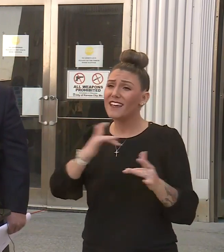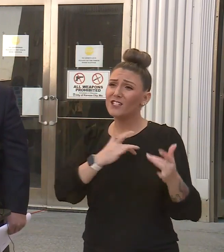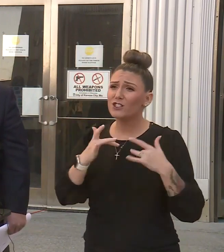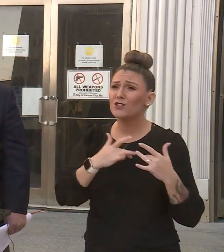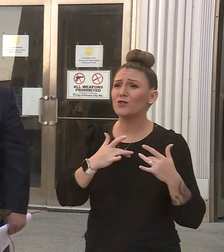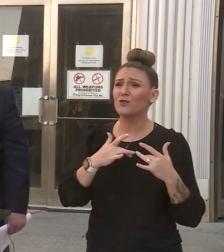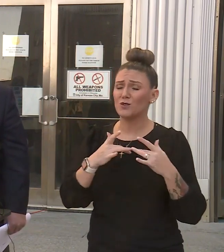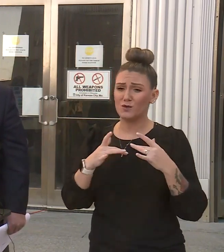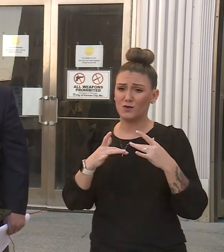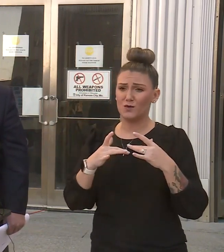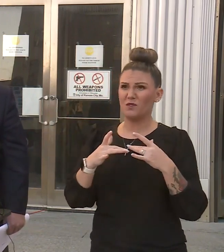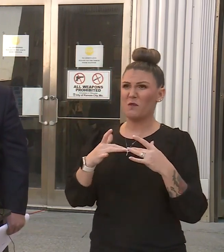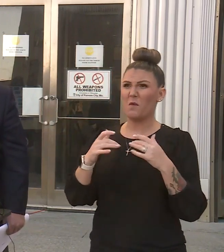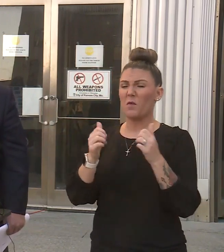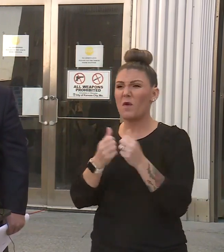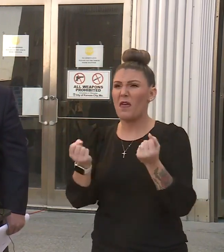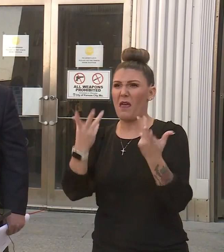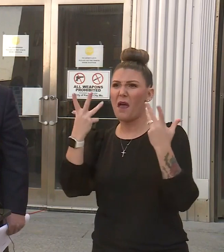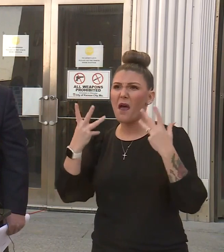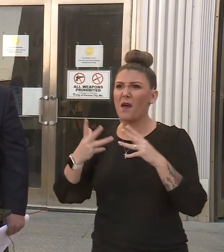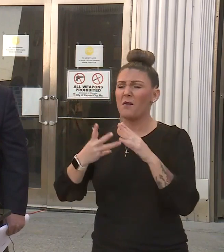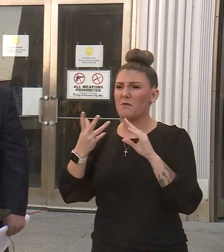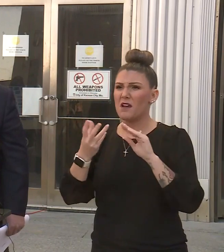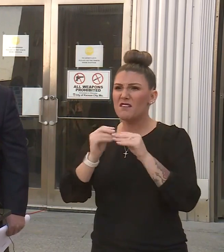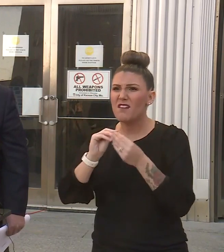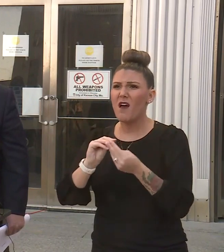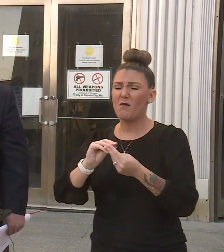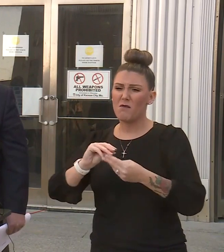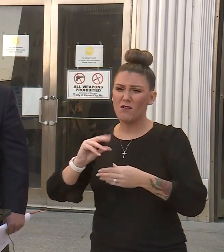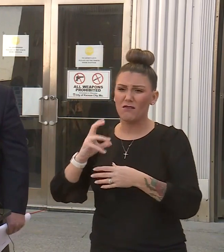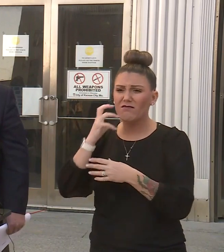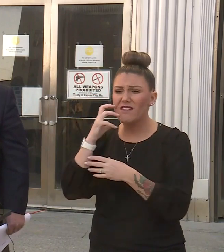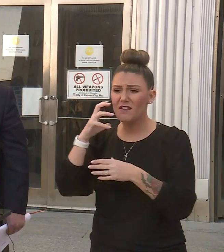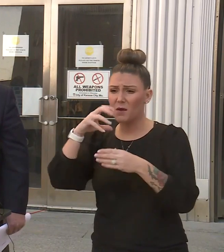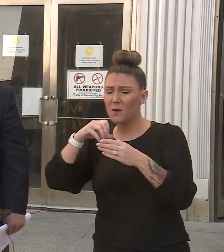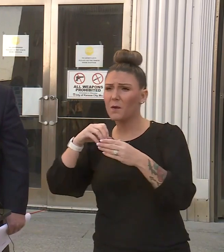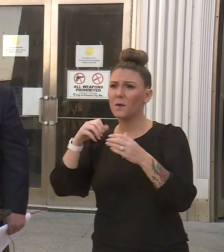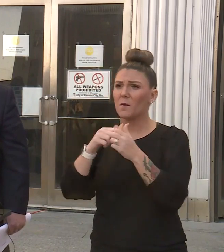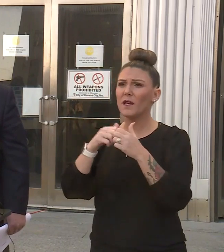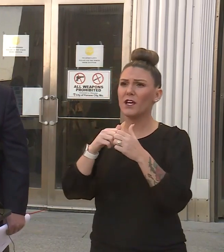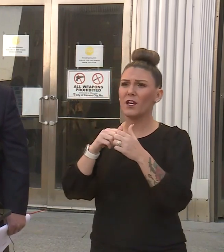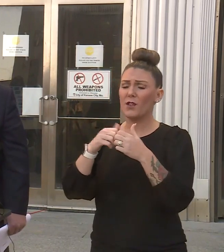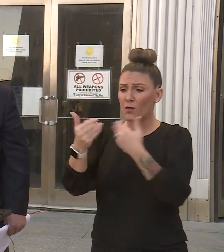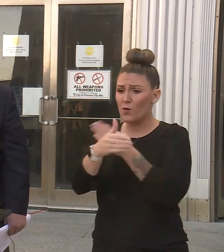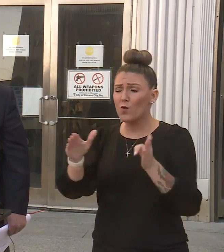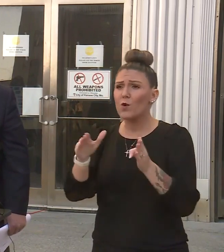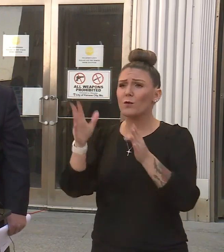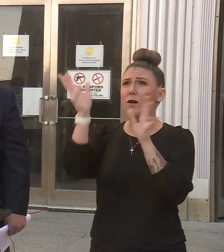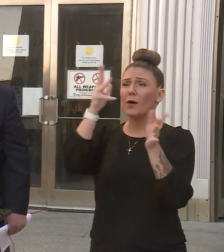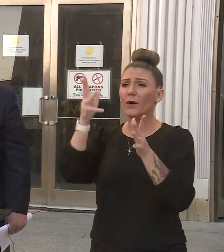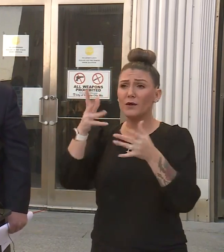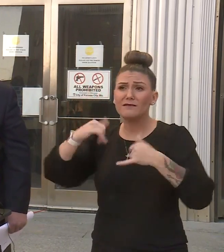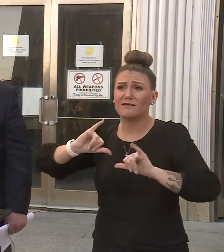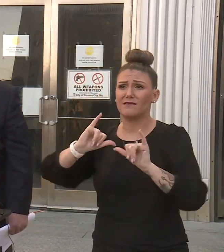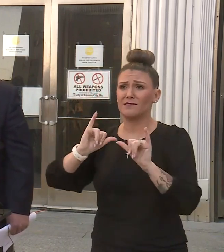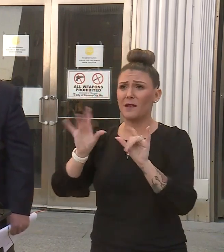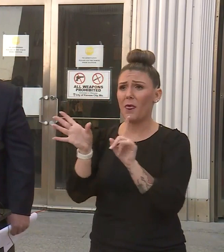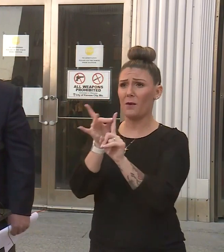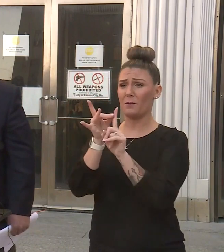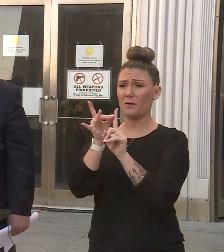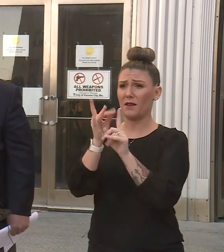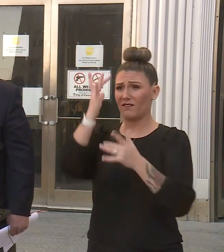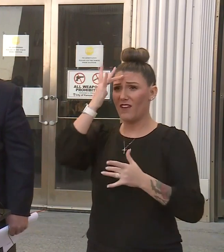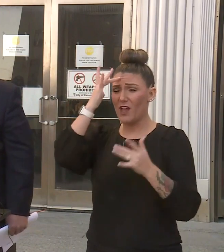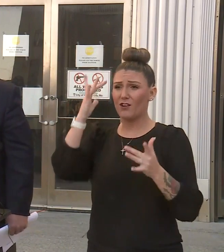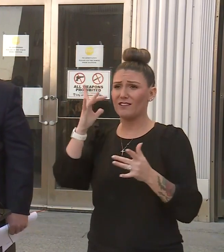also by the density of keeping the density down in rooms, is that you can still get the virus. These are